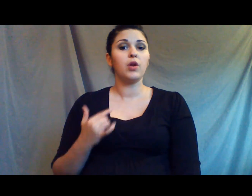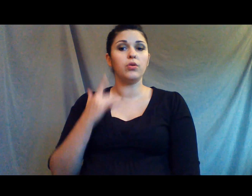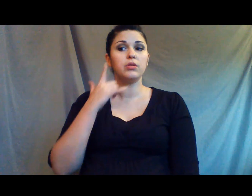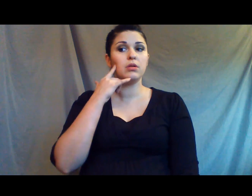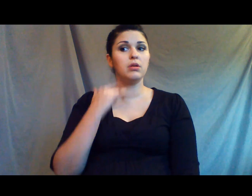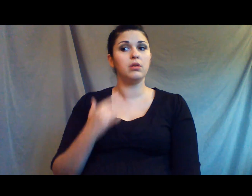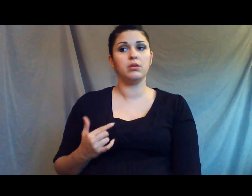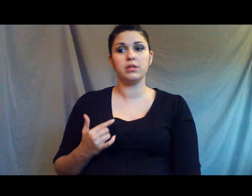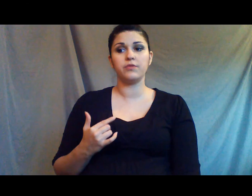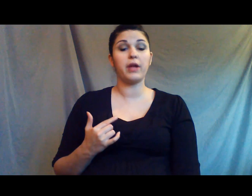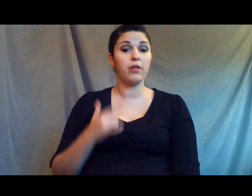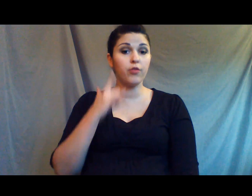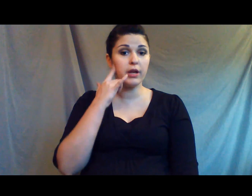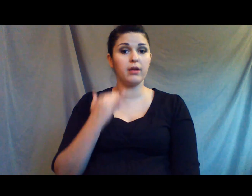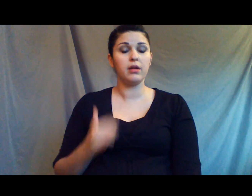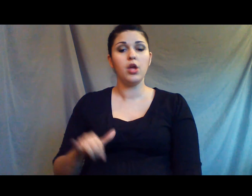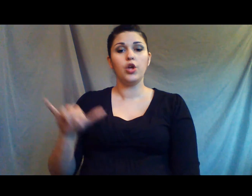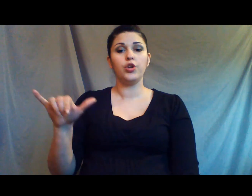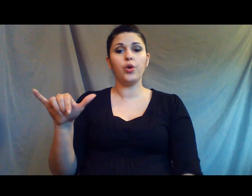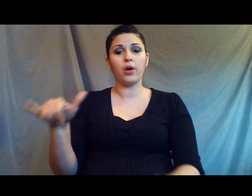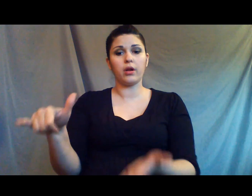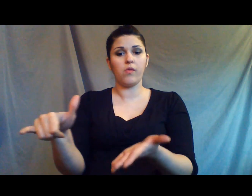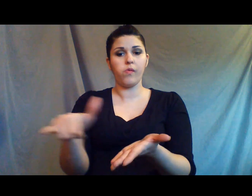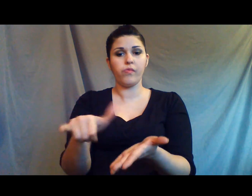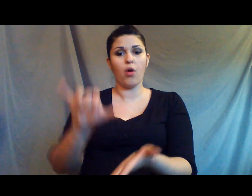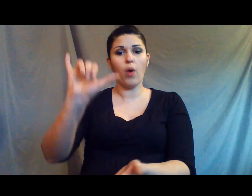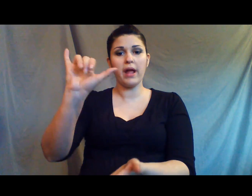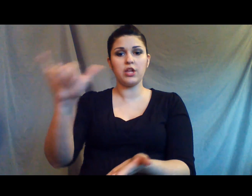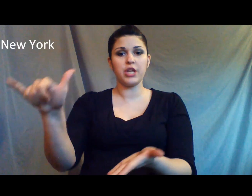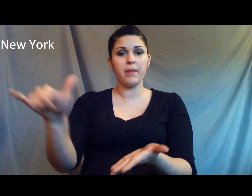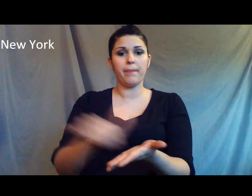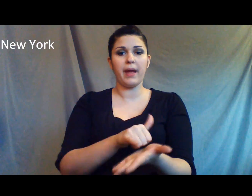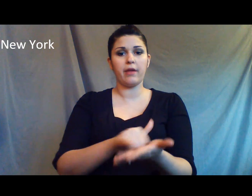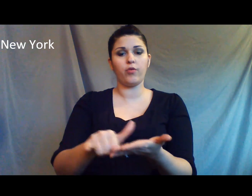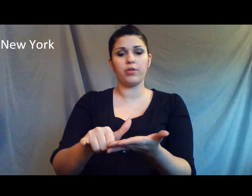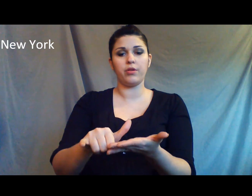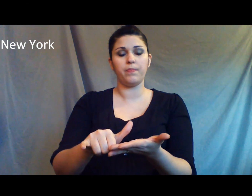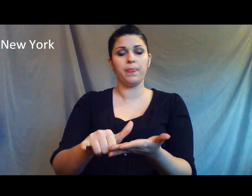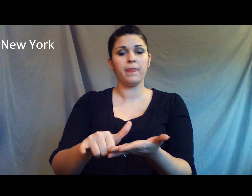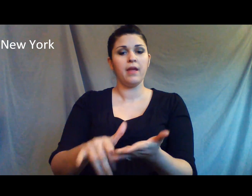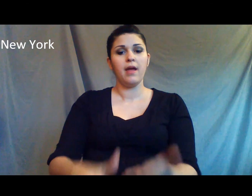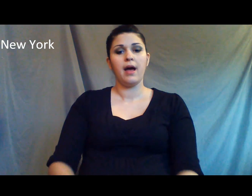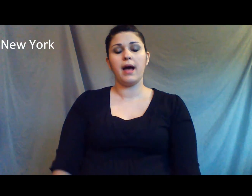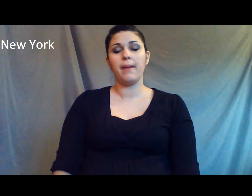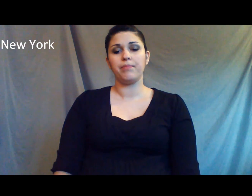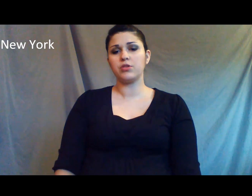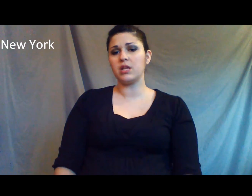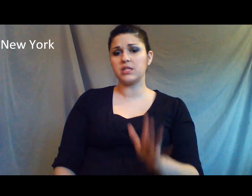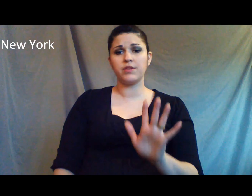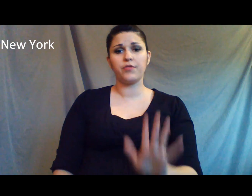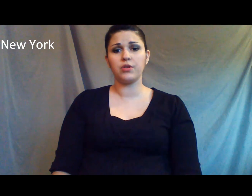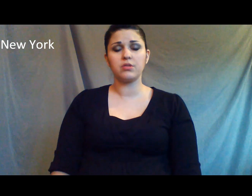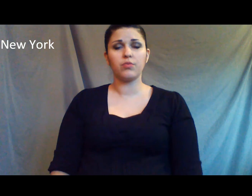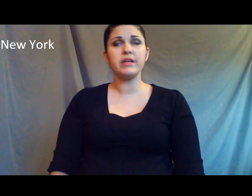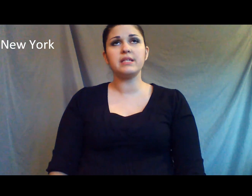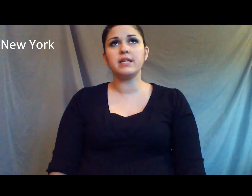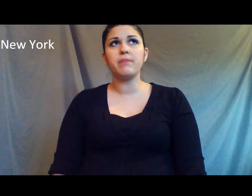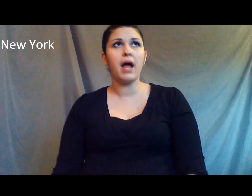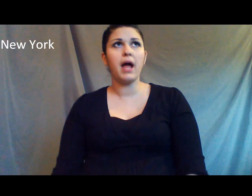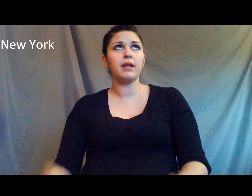gold. This is for California. New York. Y handshape. Back and forth. Um, there's lots of different reasonings behind it.